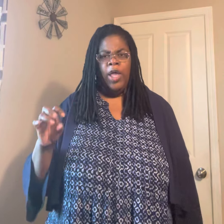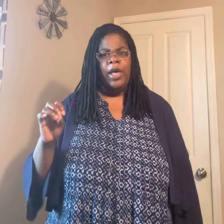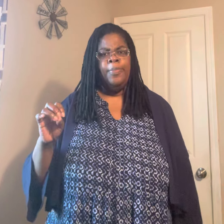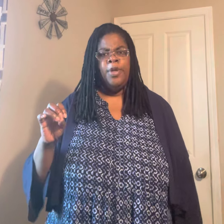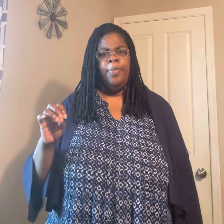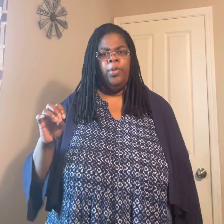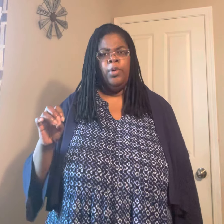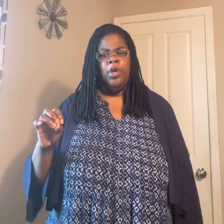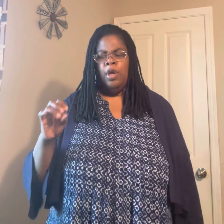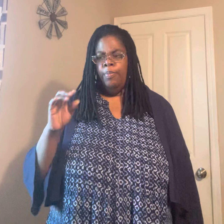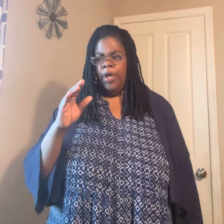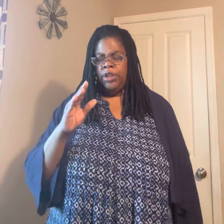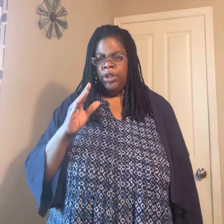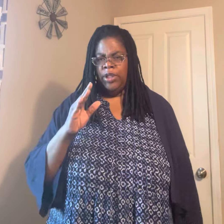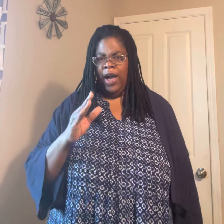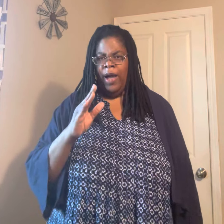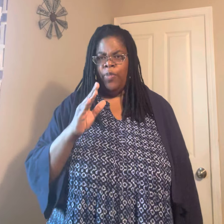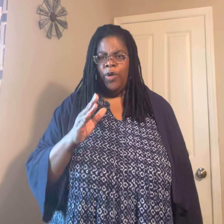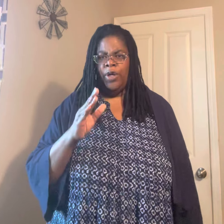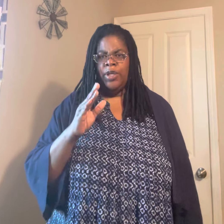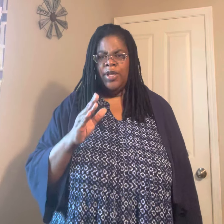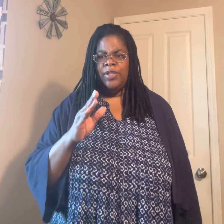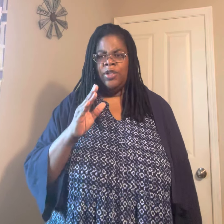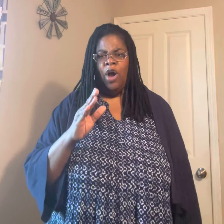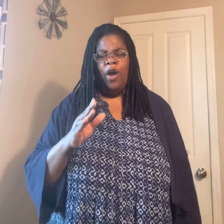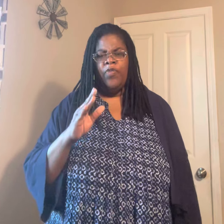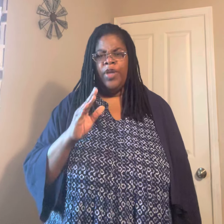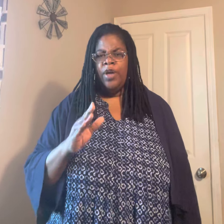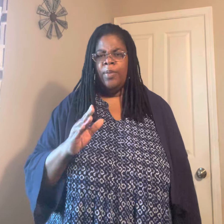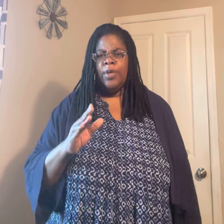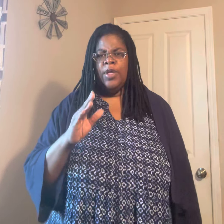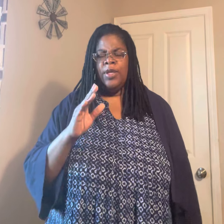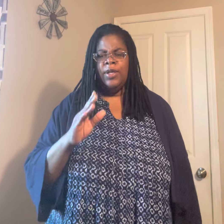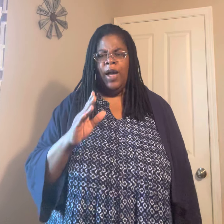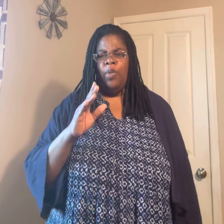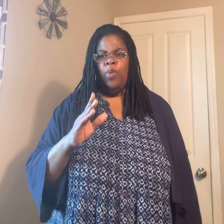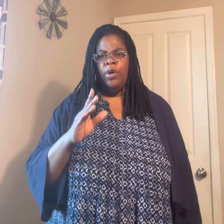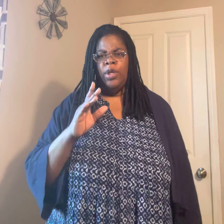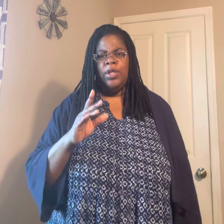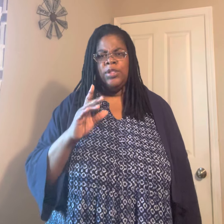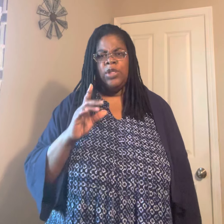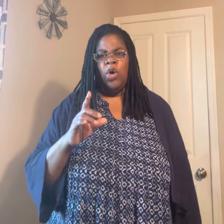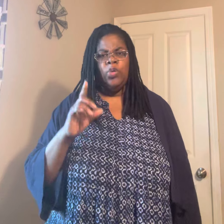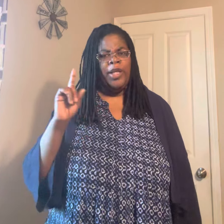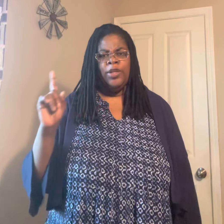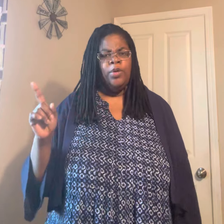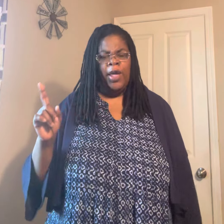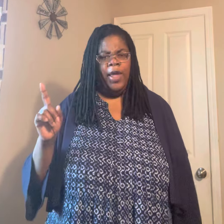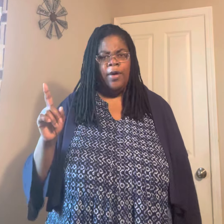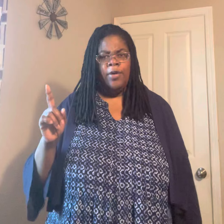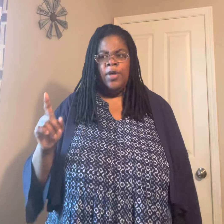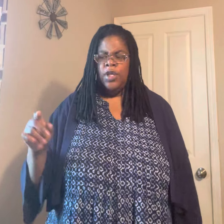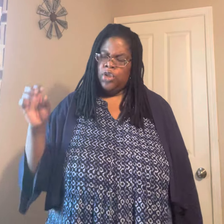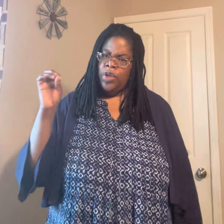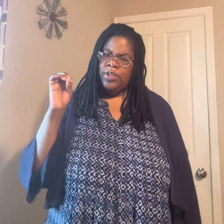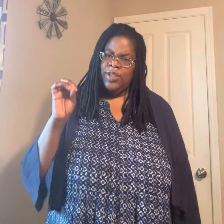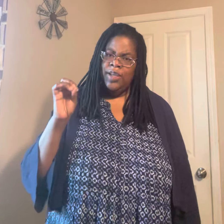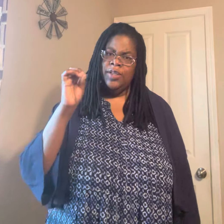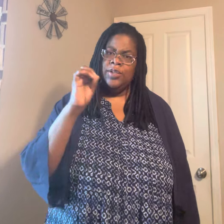lot of people, but God wanted his heart for him. God wanted his soul not to go to hell. So he sent his